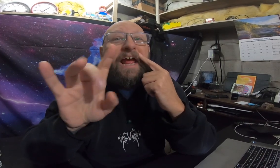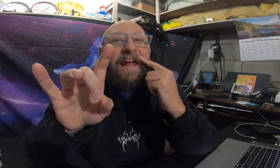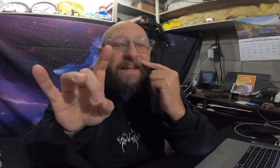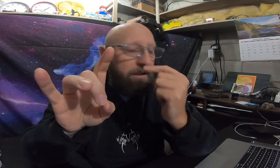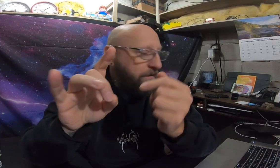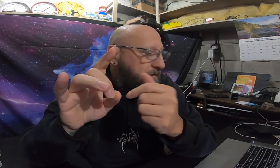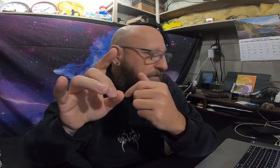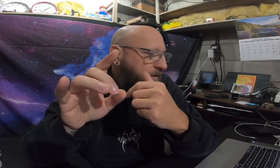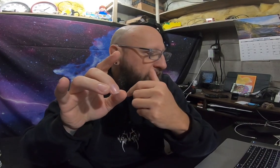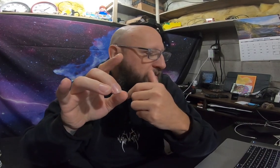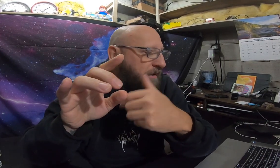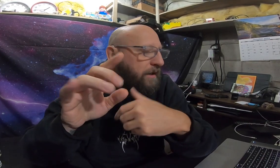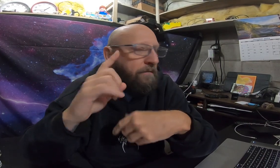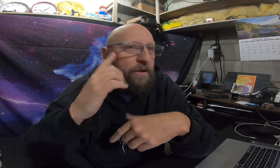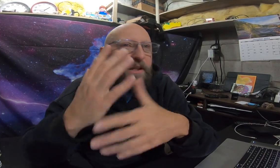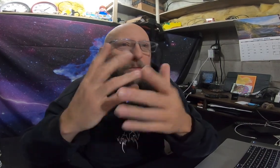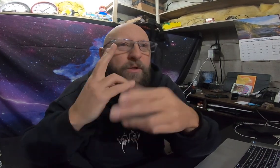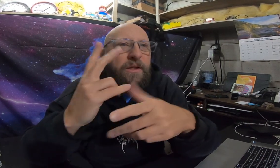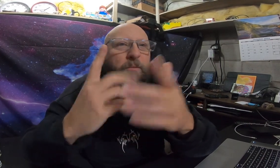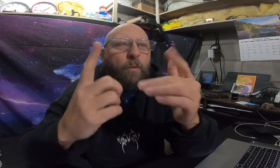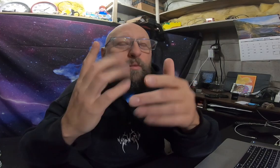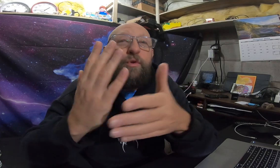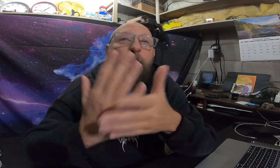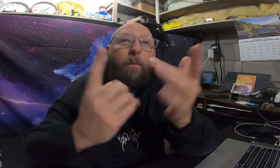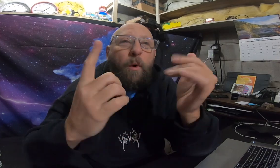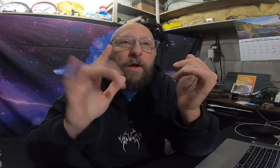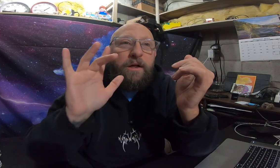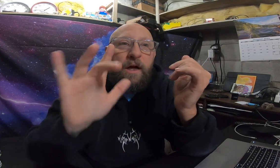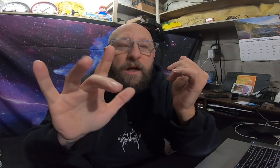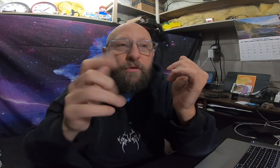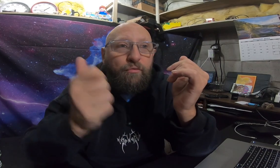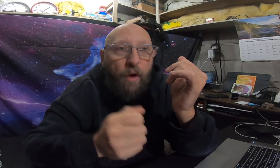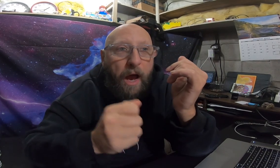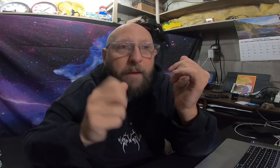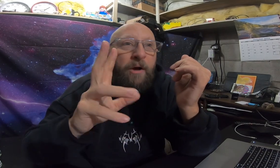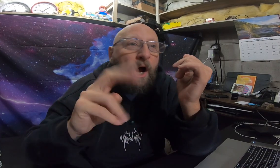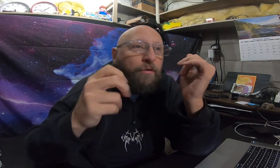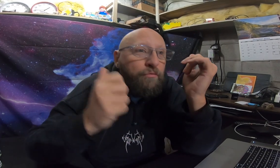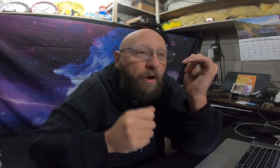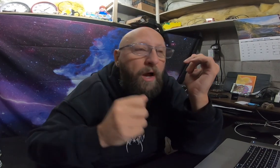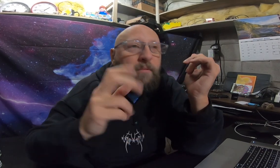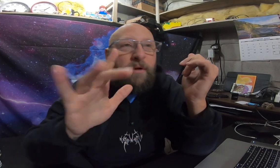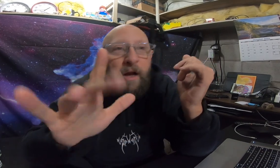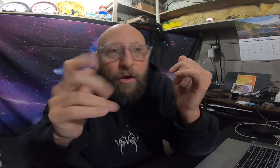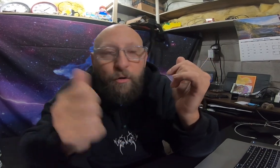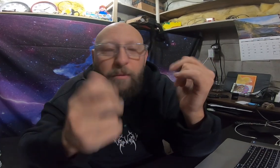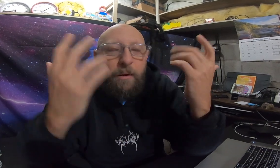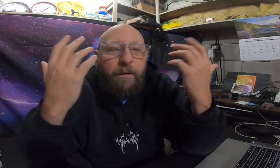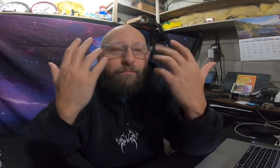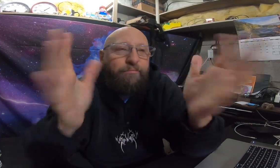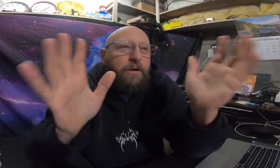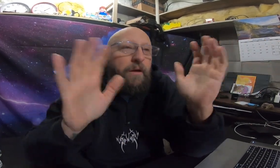eight so once somebody someone someone could drive on drive okay